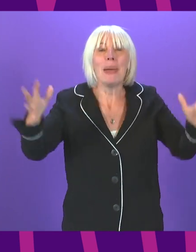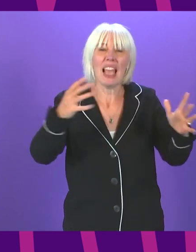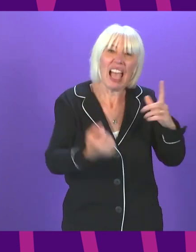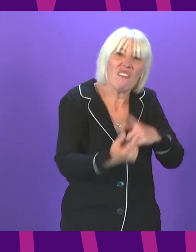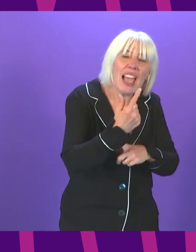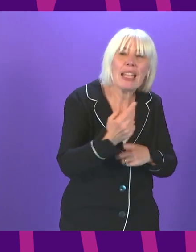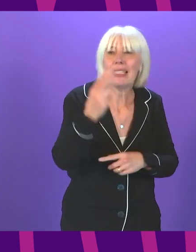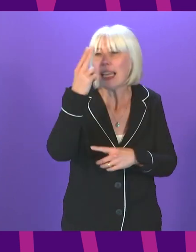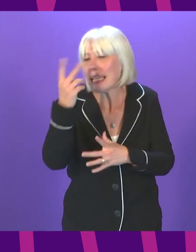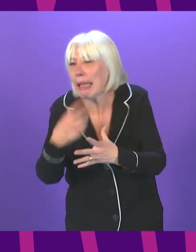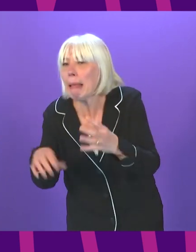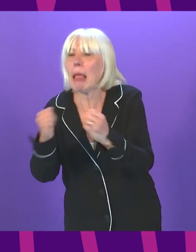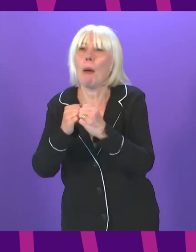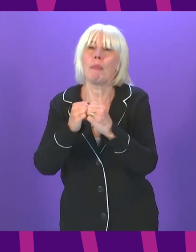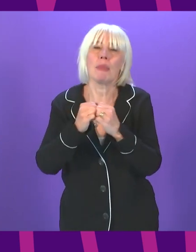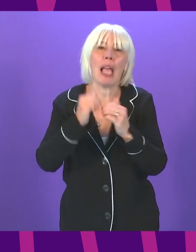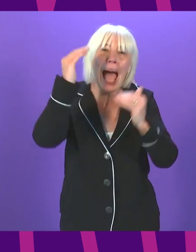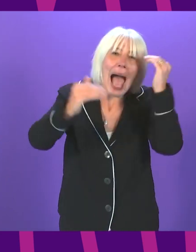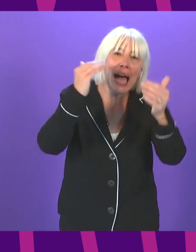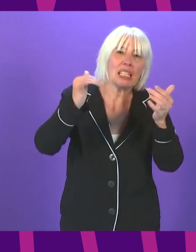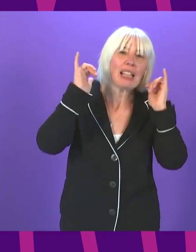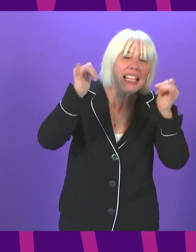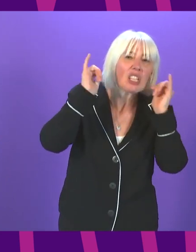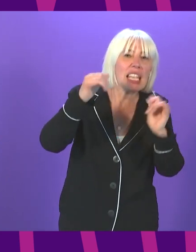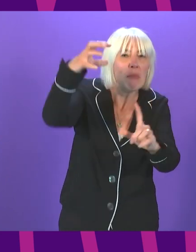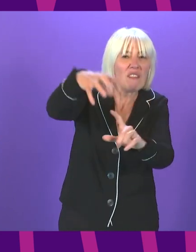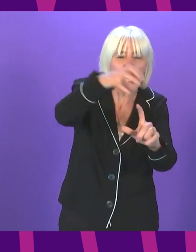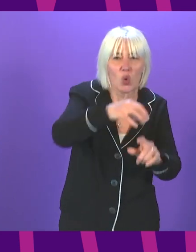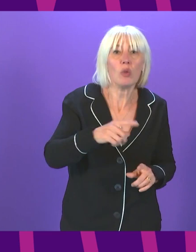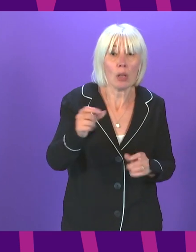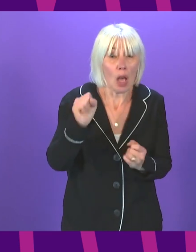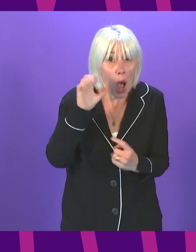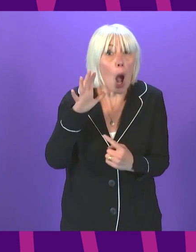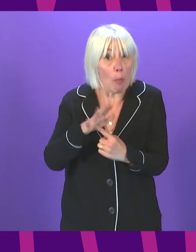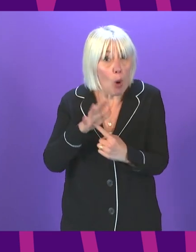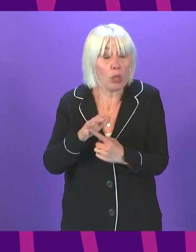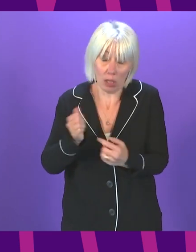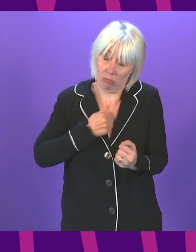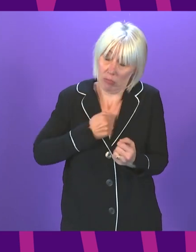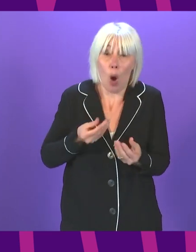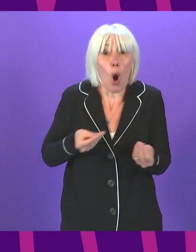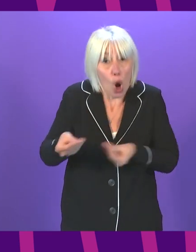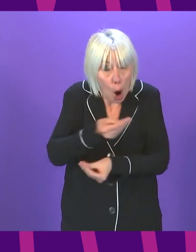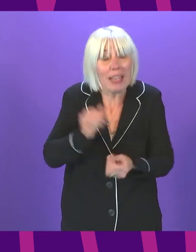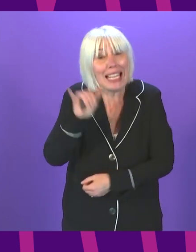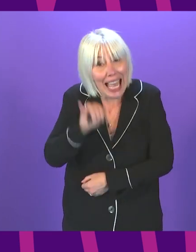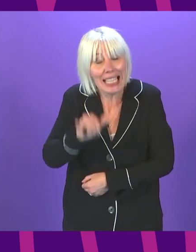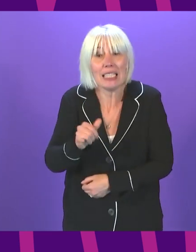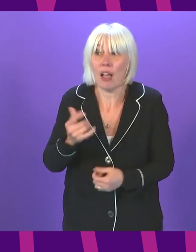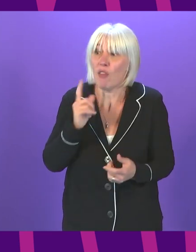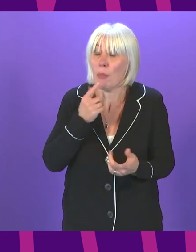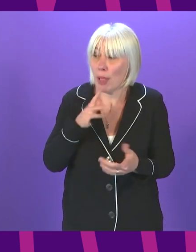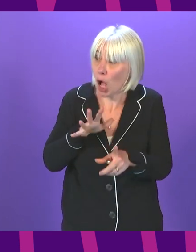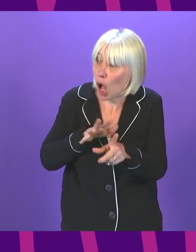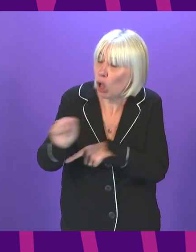and nightclubs, adult entertainment venues, these are important to our economy. They are important for many people to